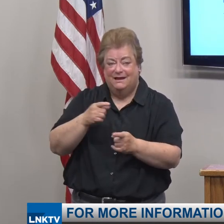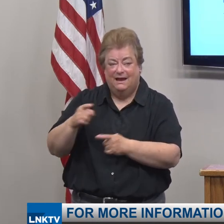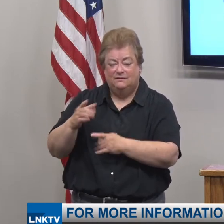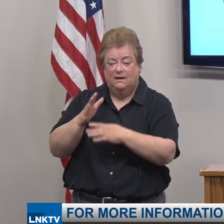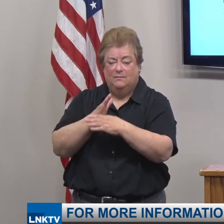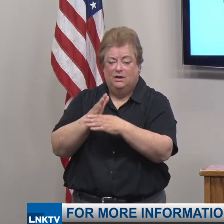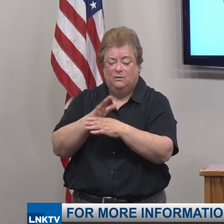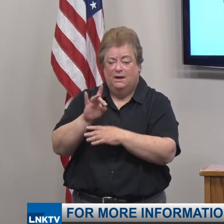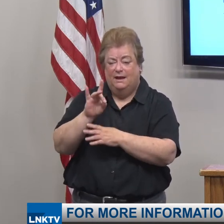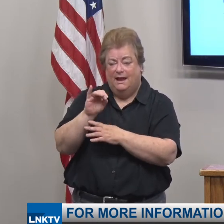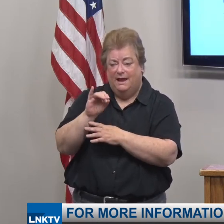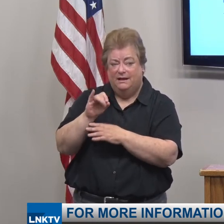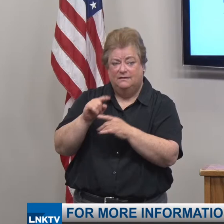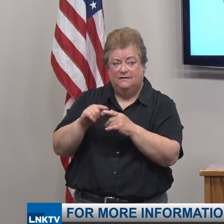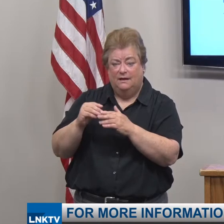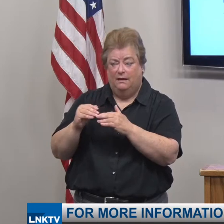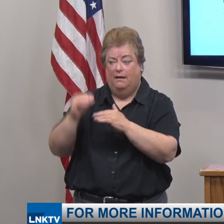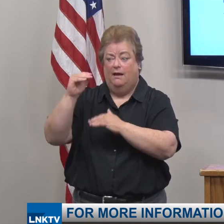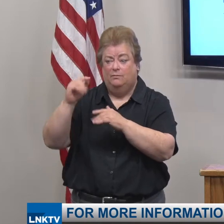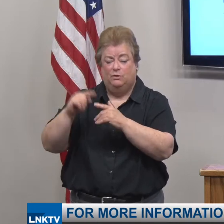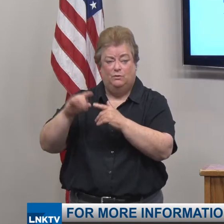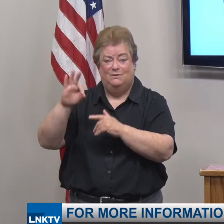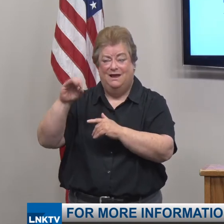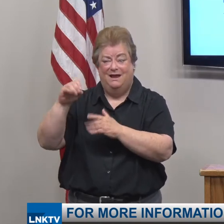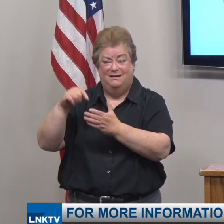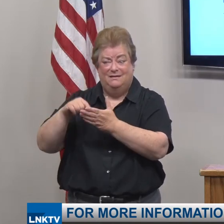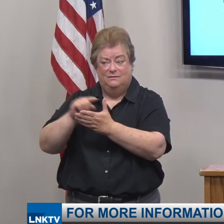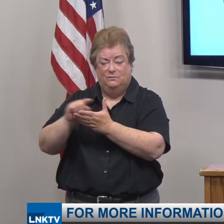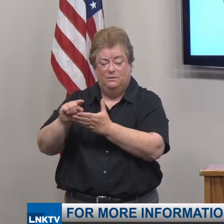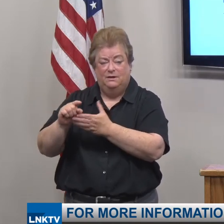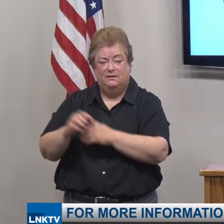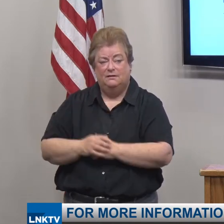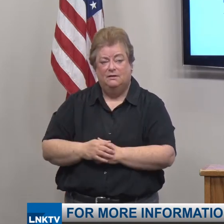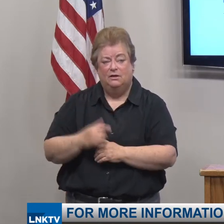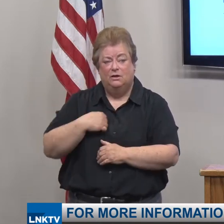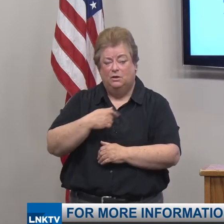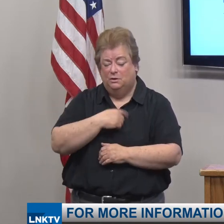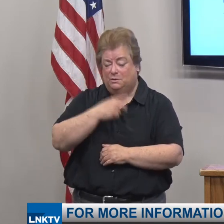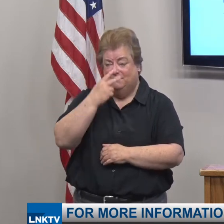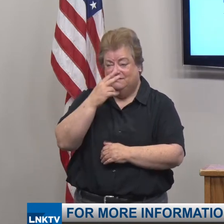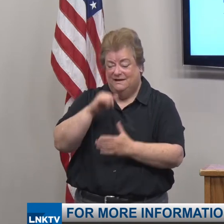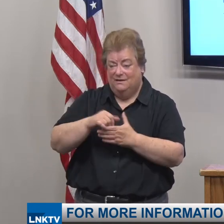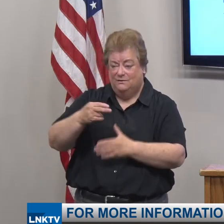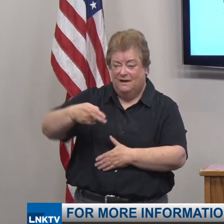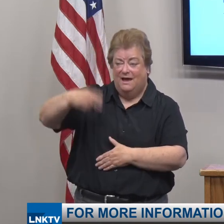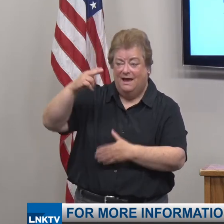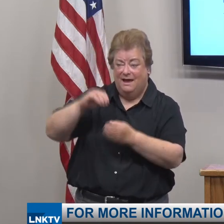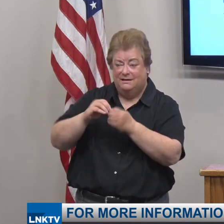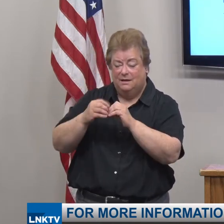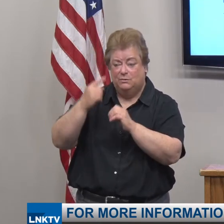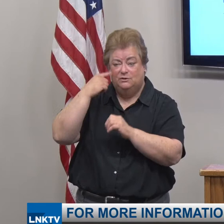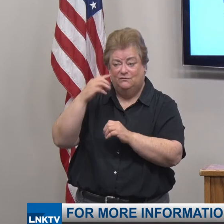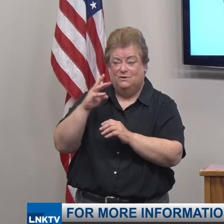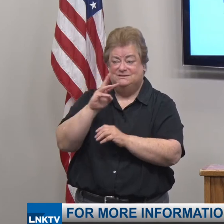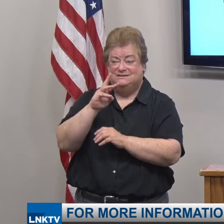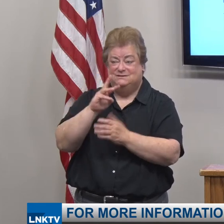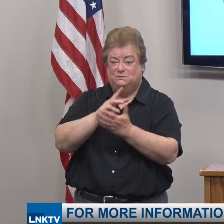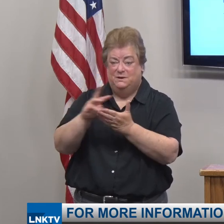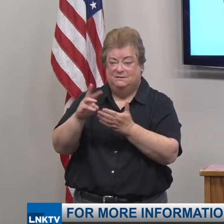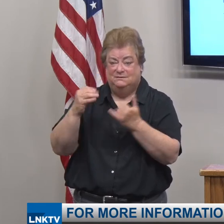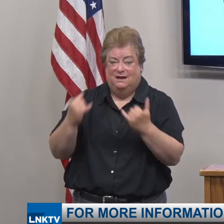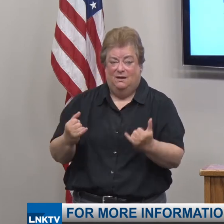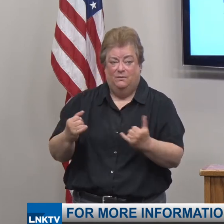-80s and then going up to the 90s this week. We have seen these very high levels of cases for six weeks now.